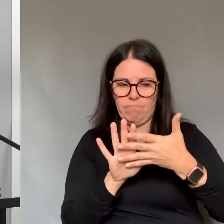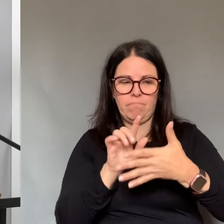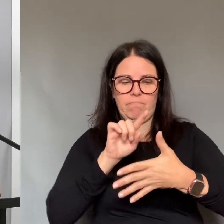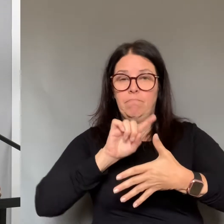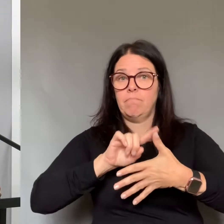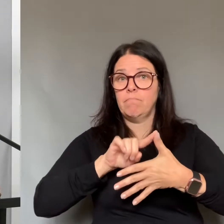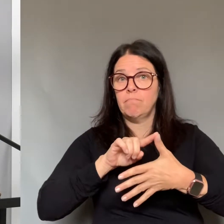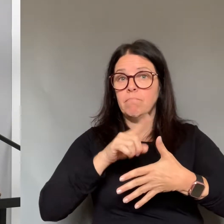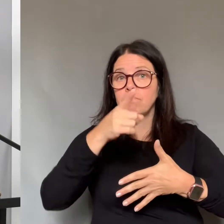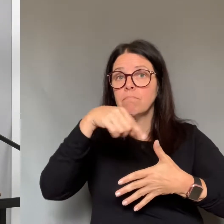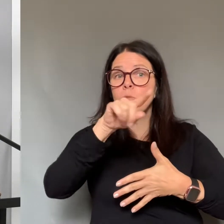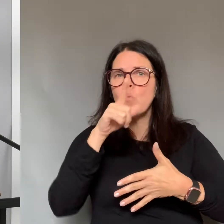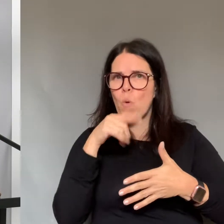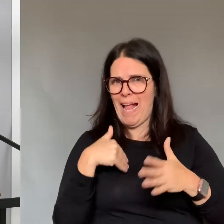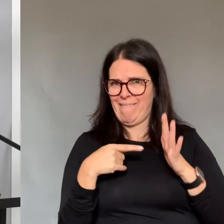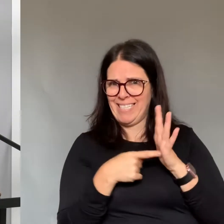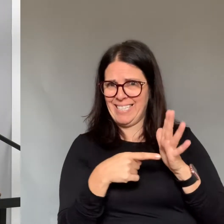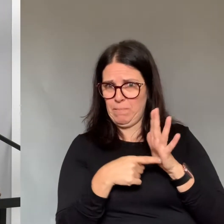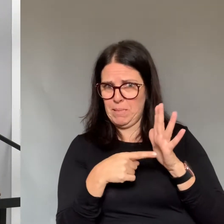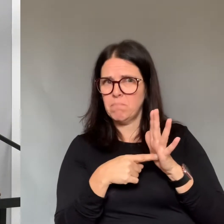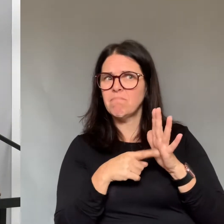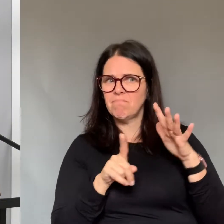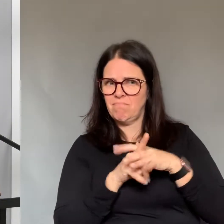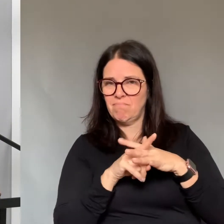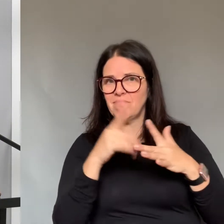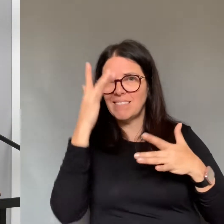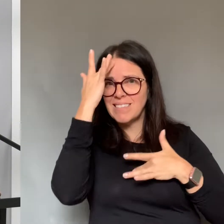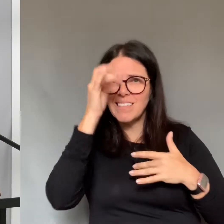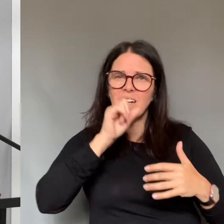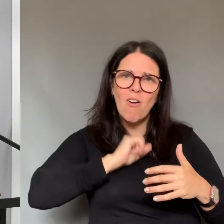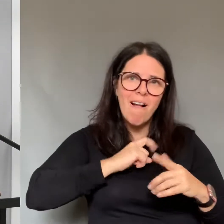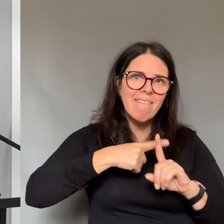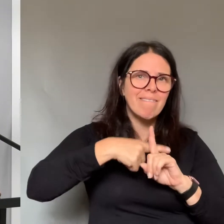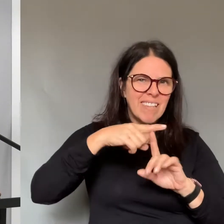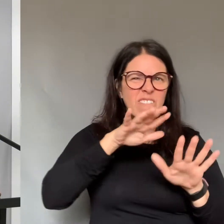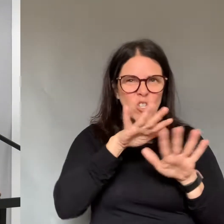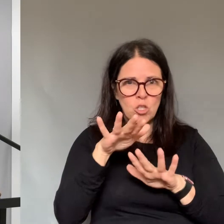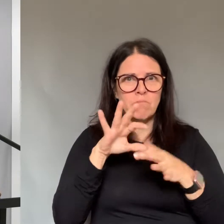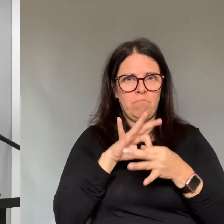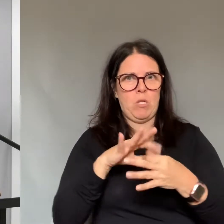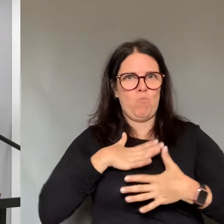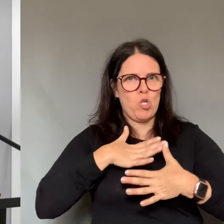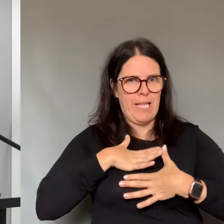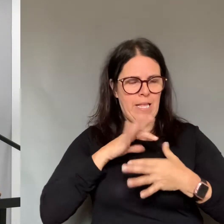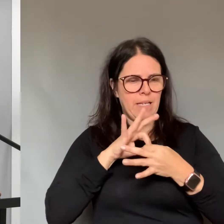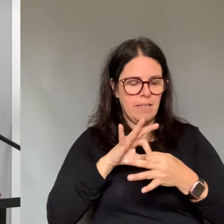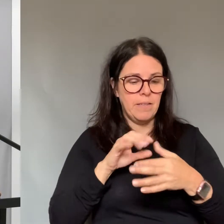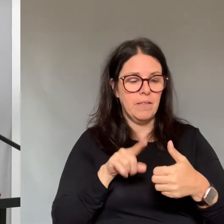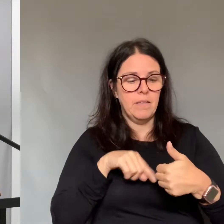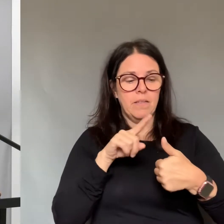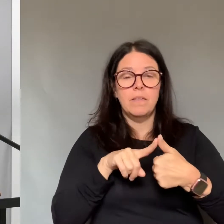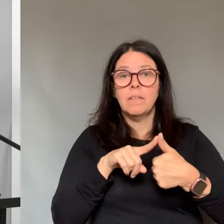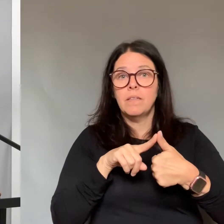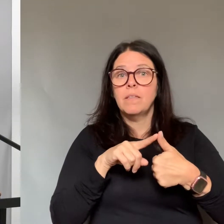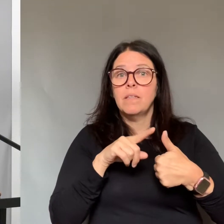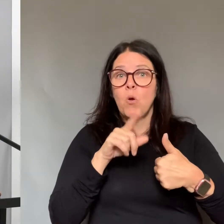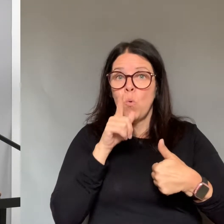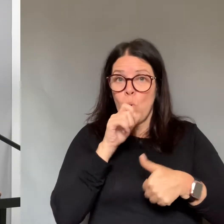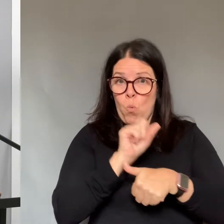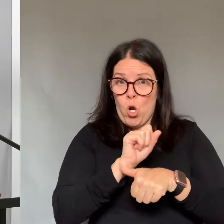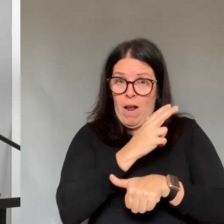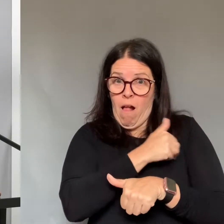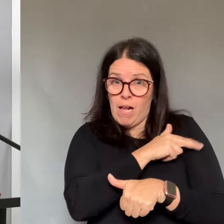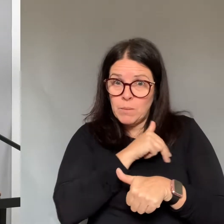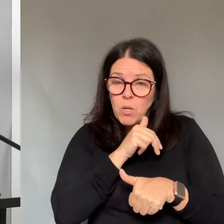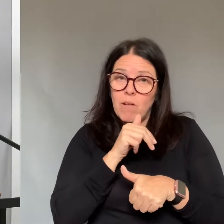care workers and staff who work in health care facilities. Symptomatic residents and of long-term care